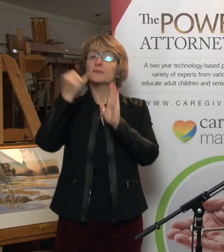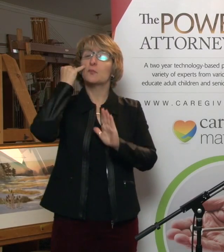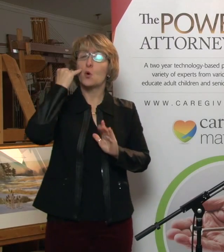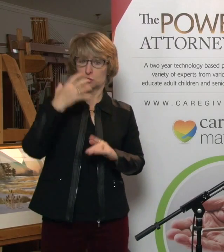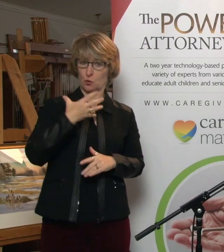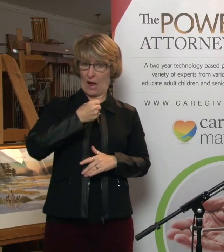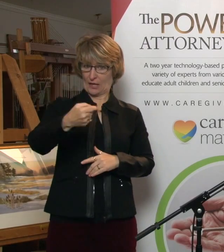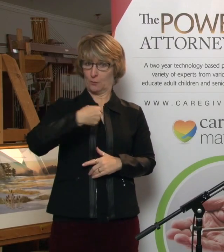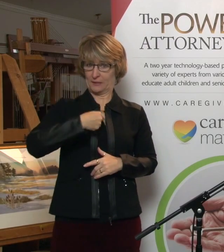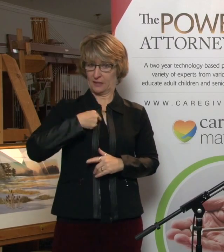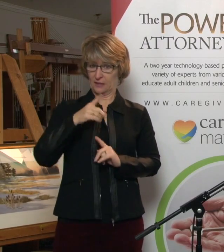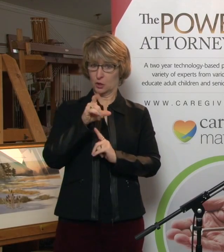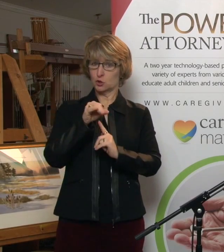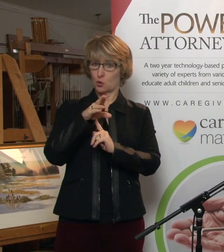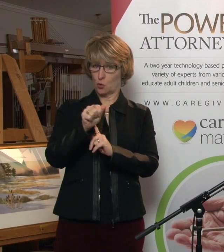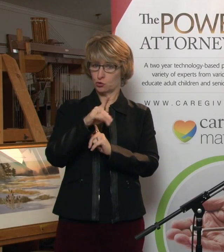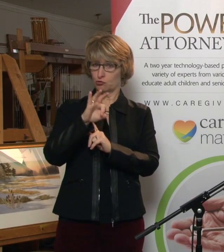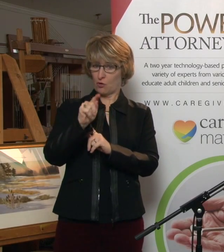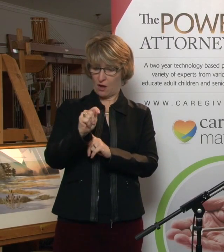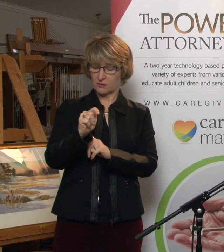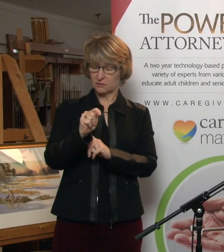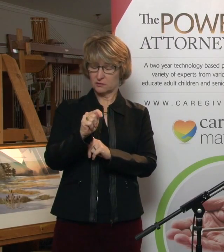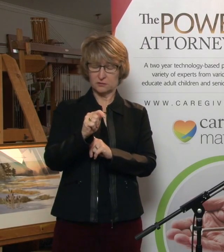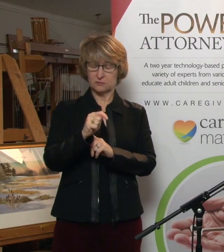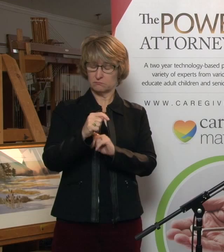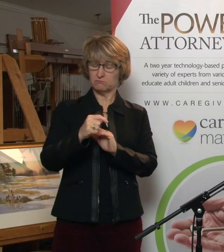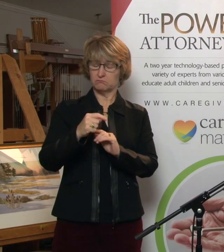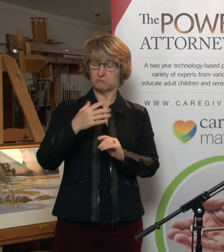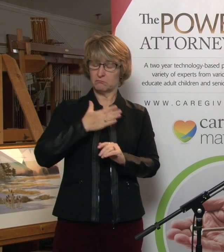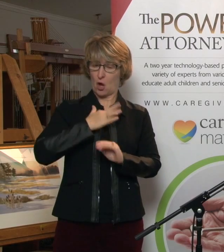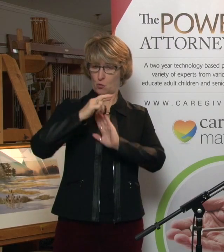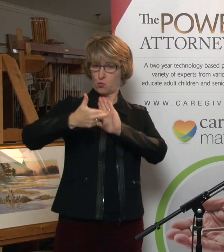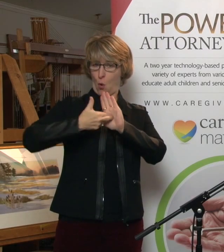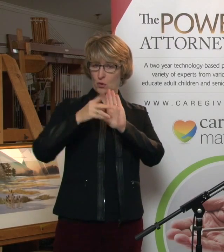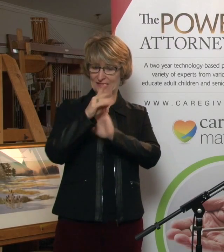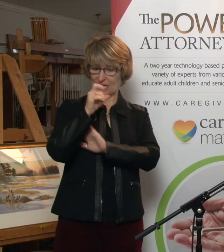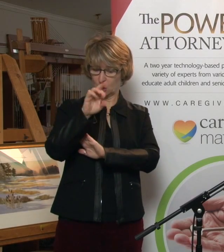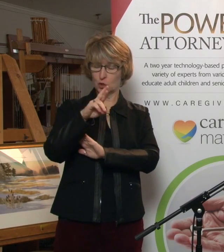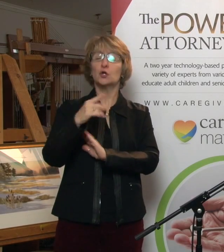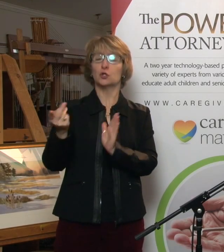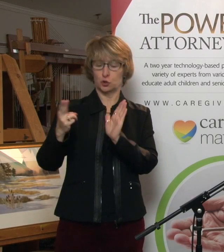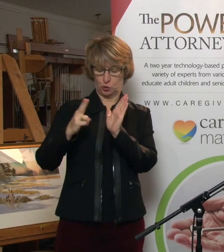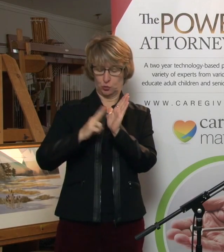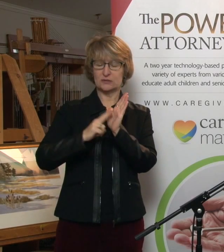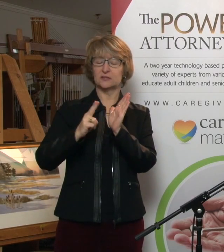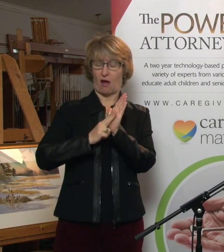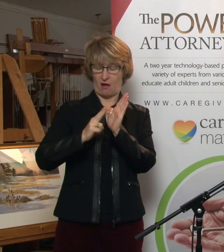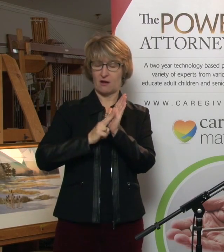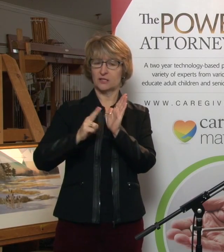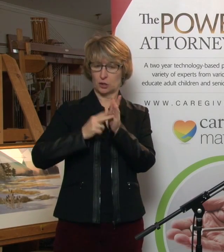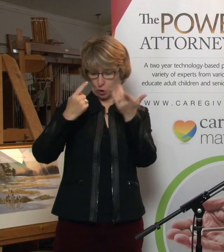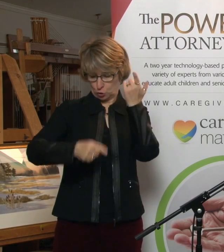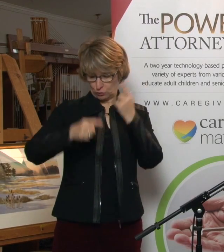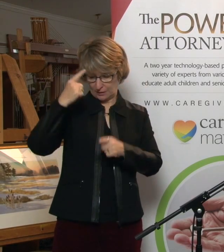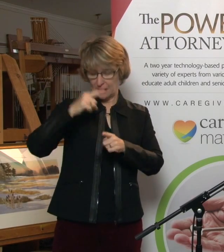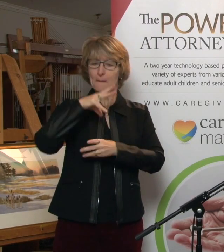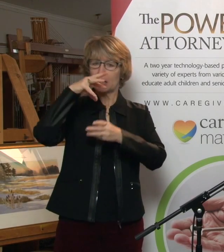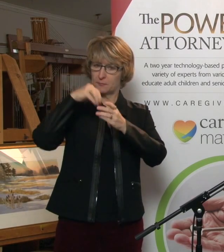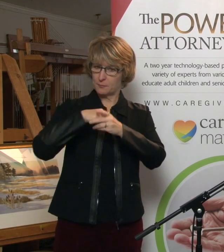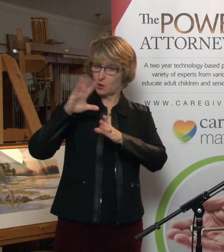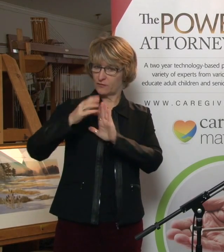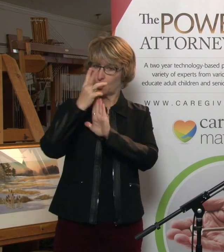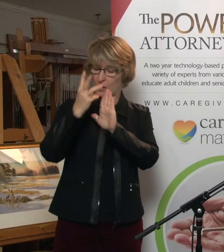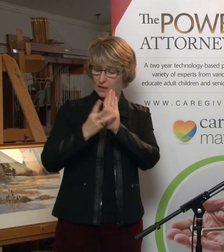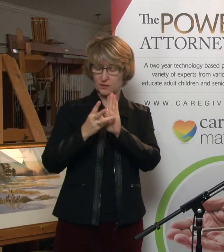as your executor, you meet with someone, da-da-da, sign a compensation agreement, which is actually a legally binding part of your will. And the way we